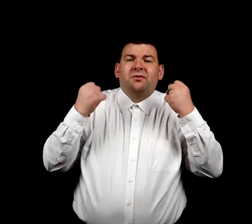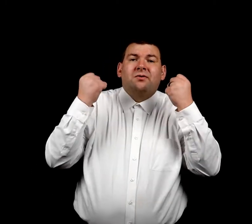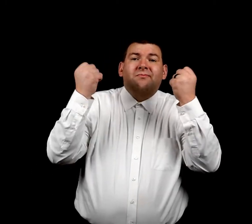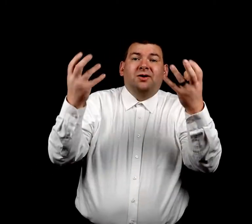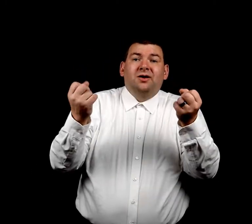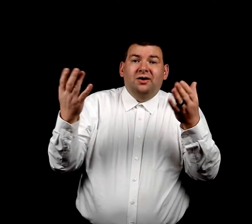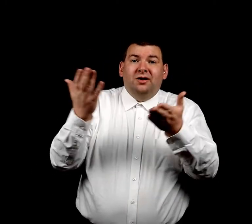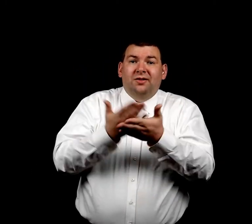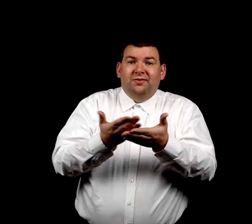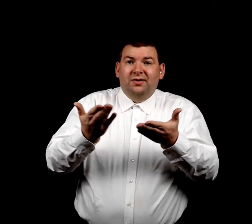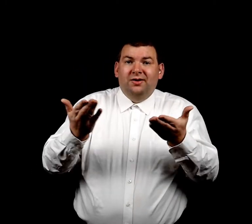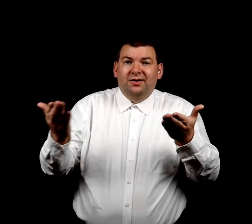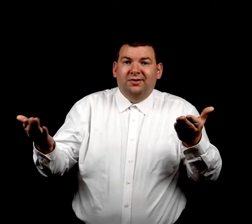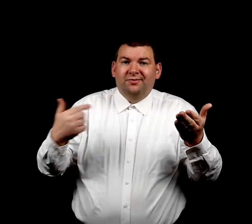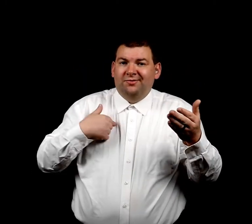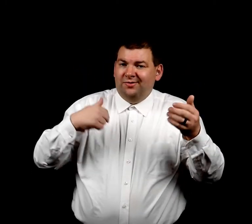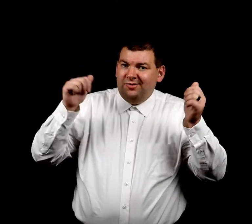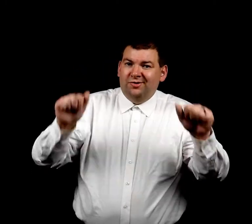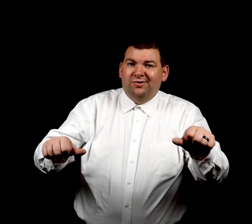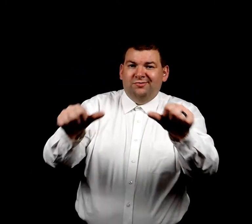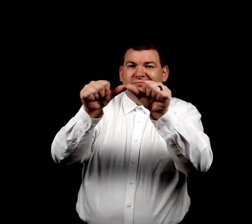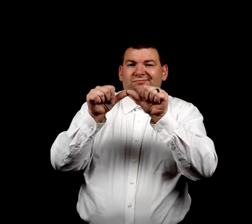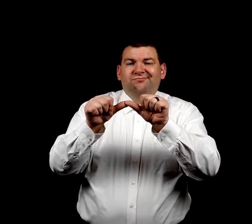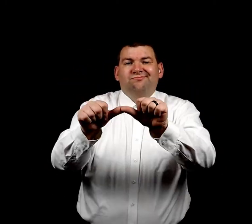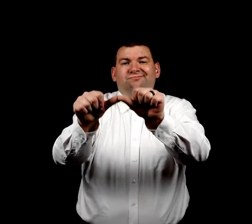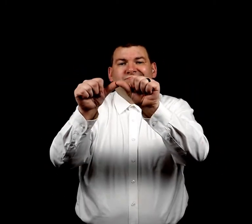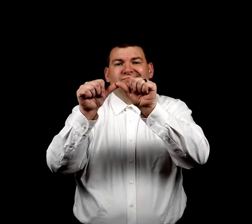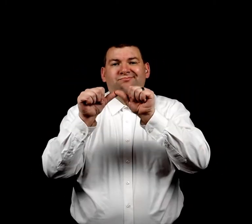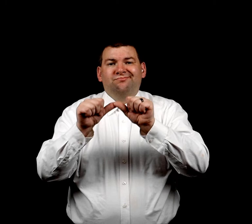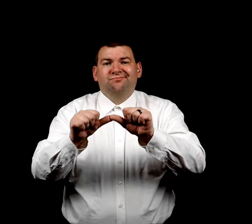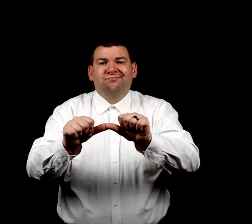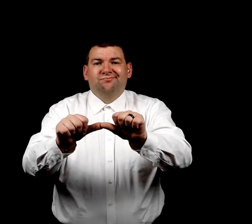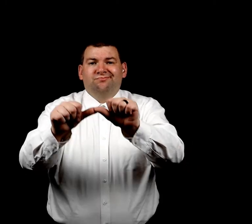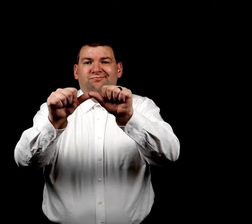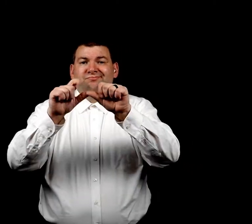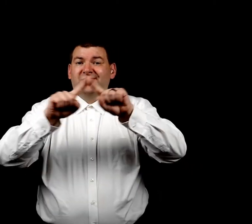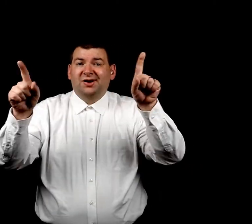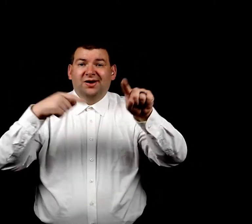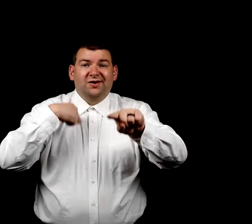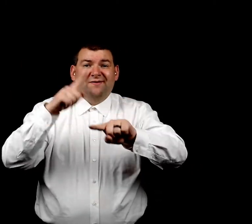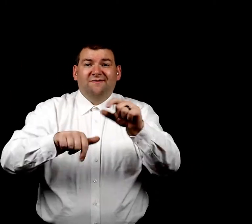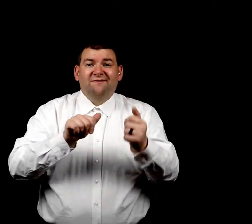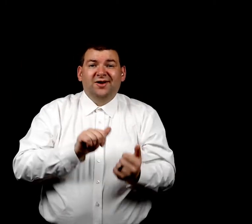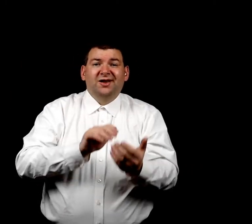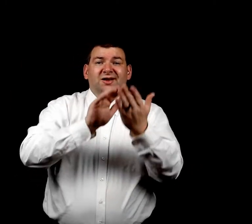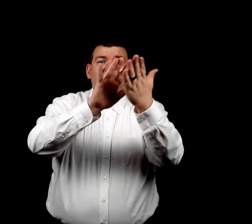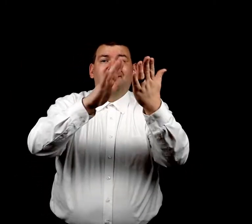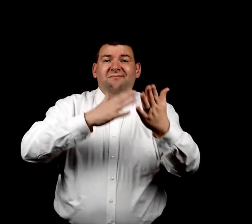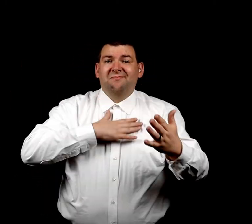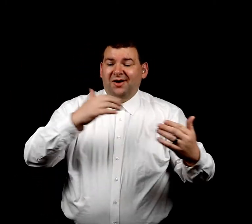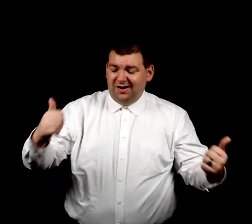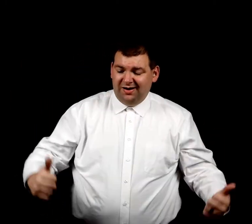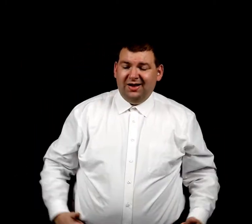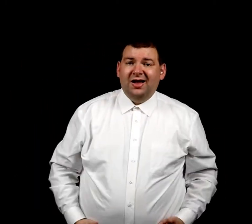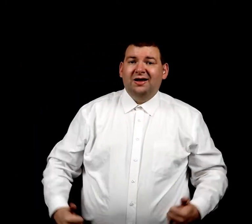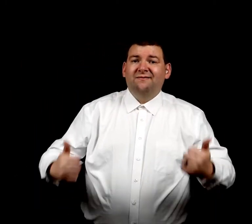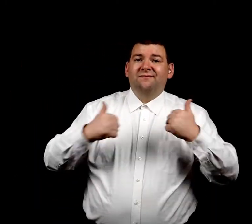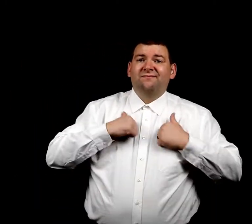carry on But I couldn't face my life tomorrow Without your hope in my